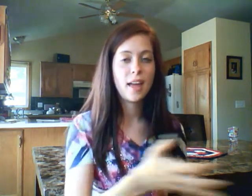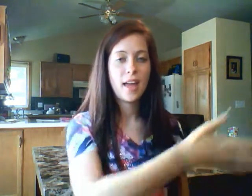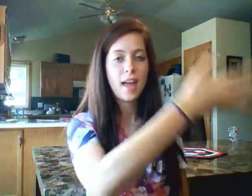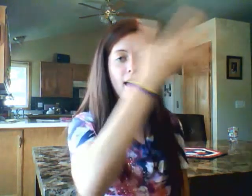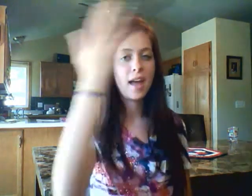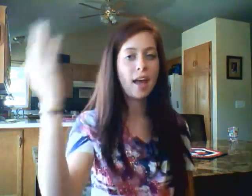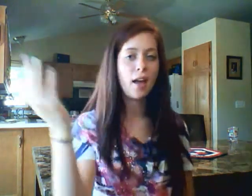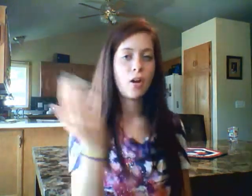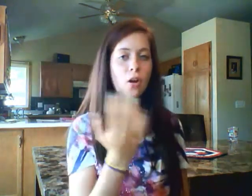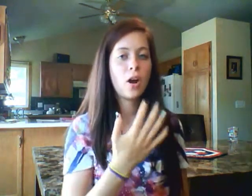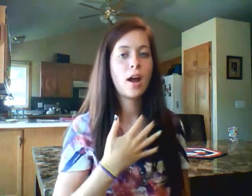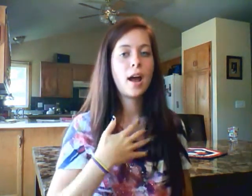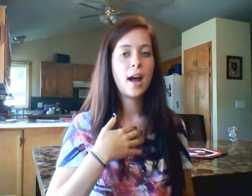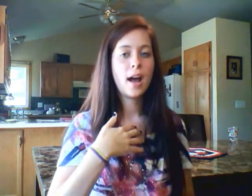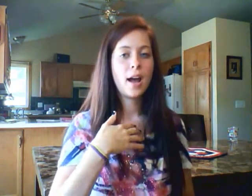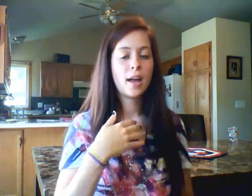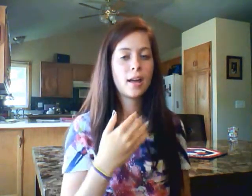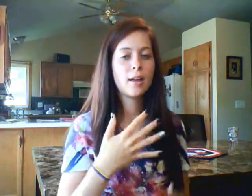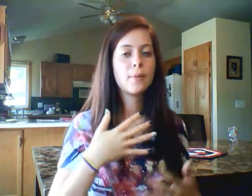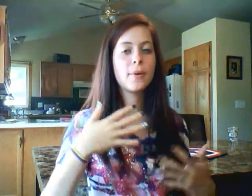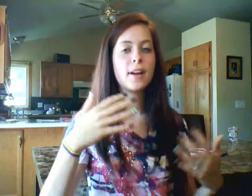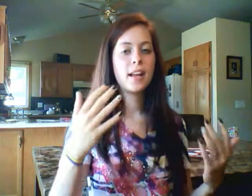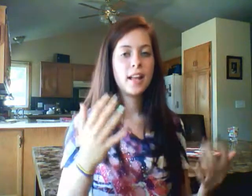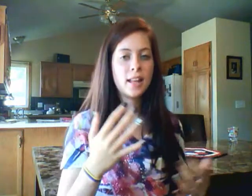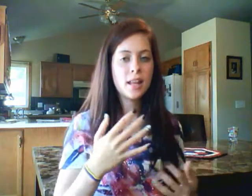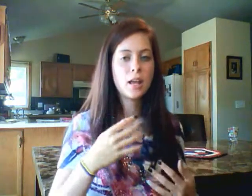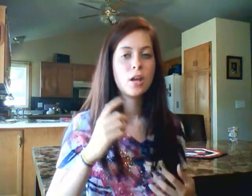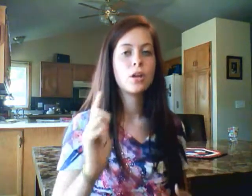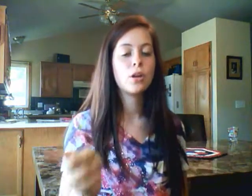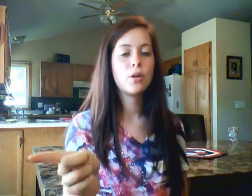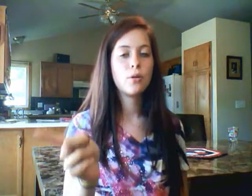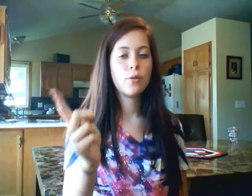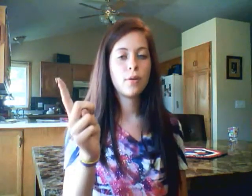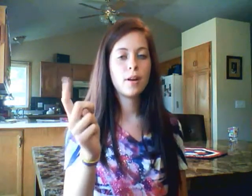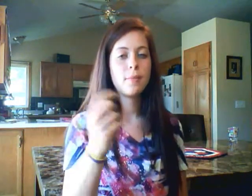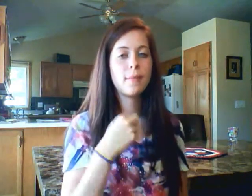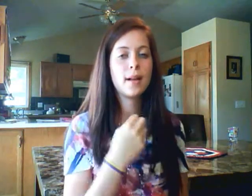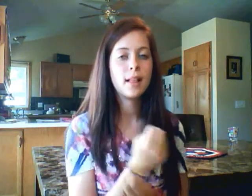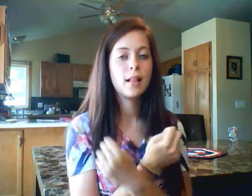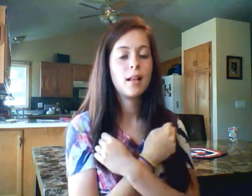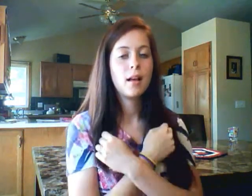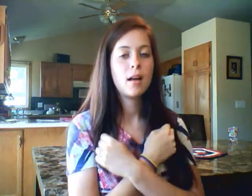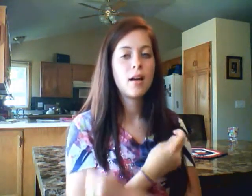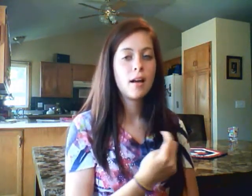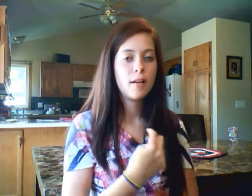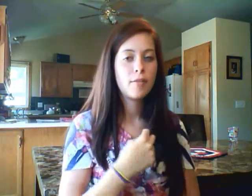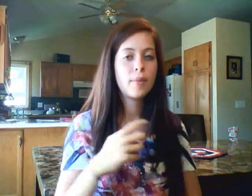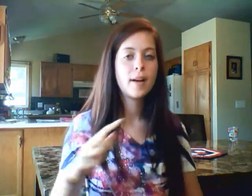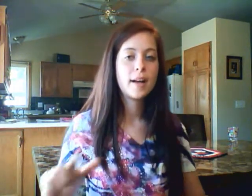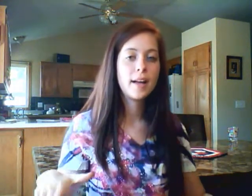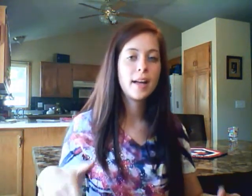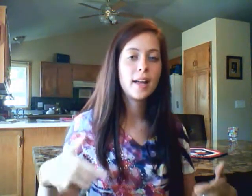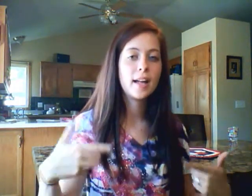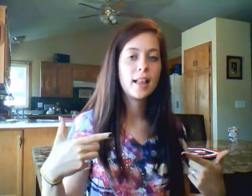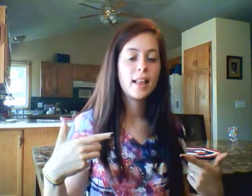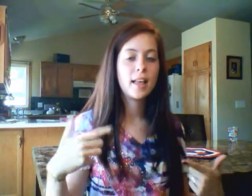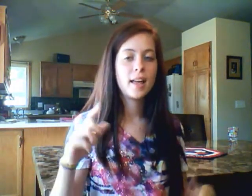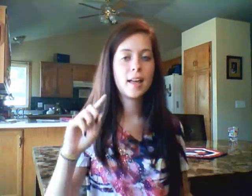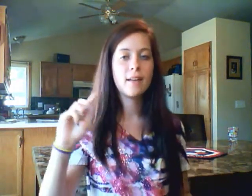air I breathe. You are my love, my life,